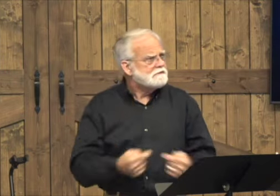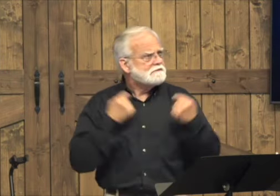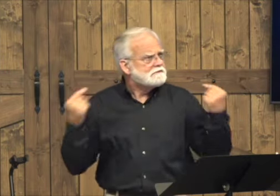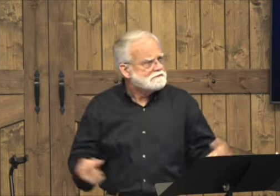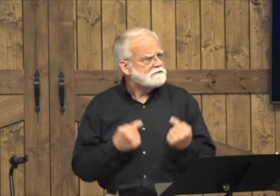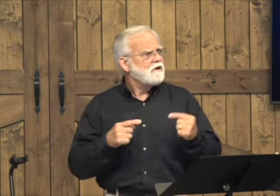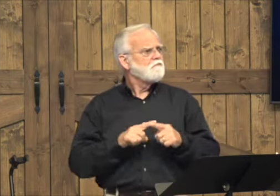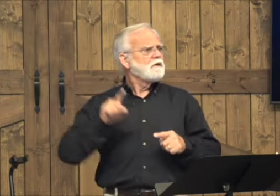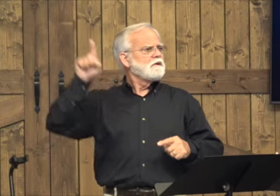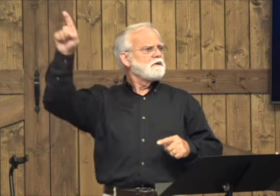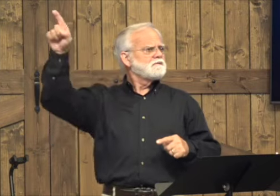Daily we sin.